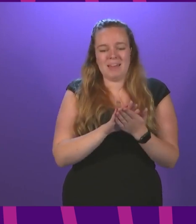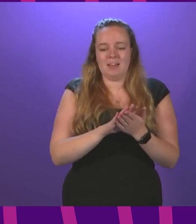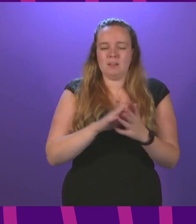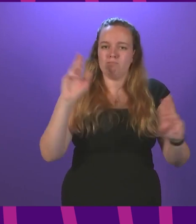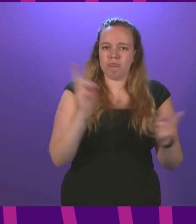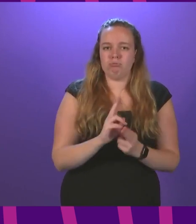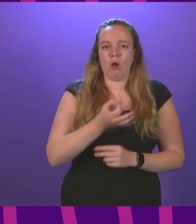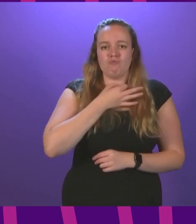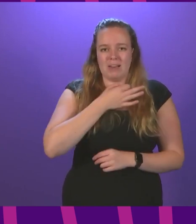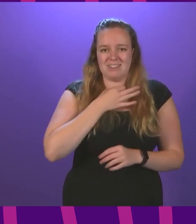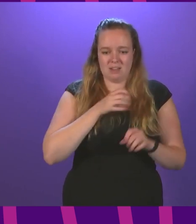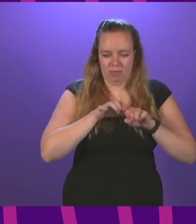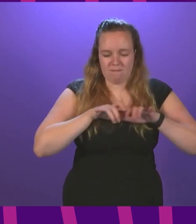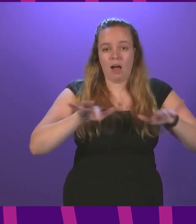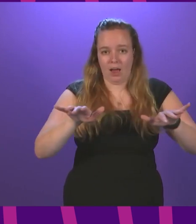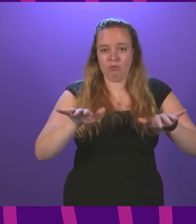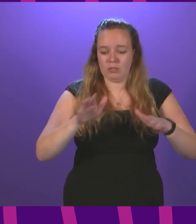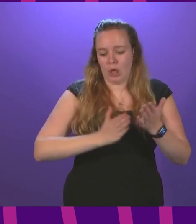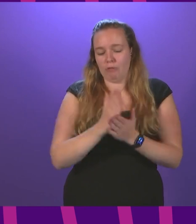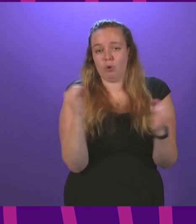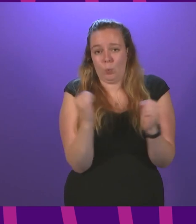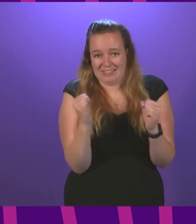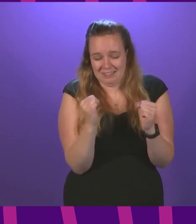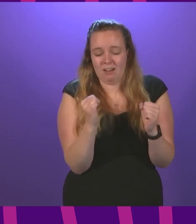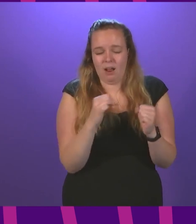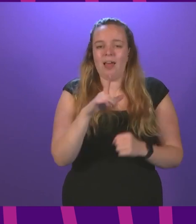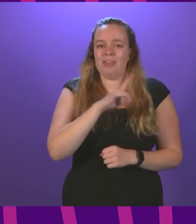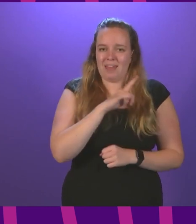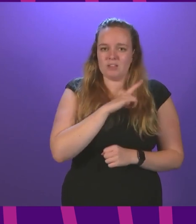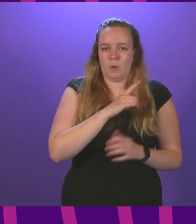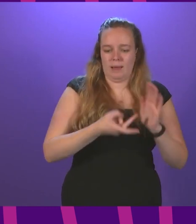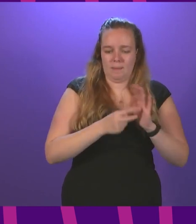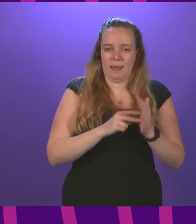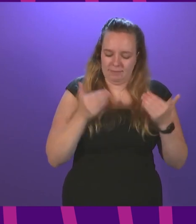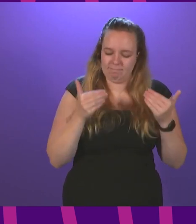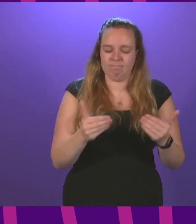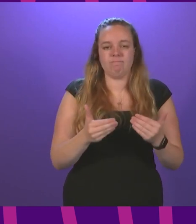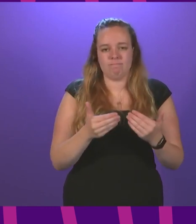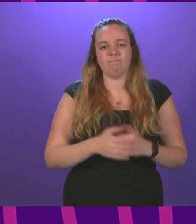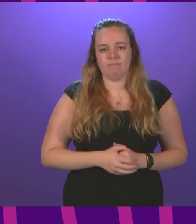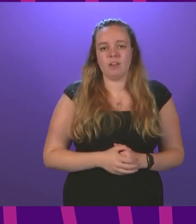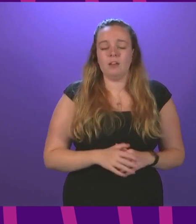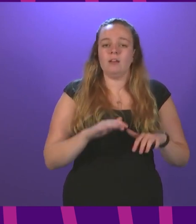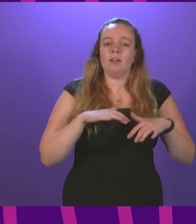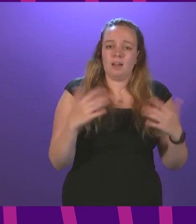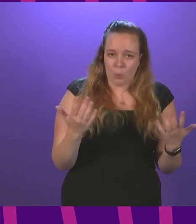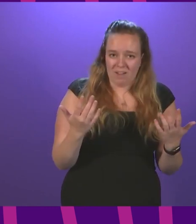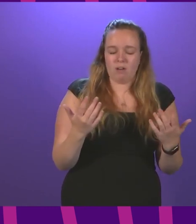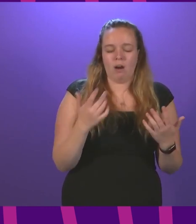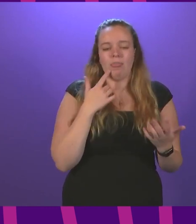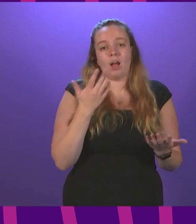virus poses to us, to all of us, over the winter, and that is why we intend to proceed with it. However, the pragmatic